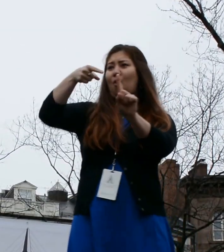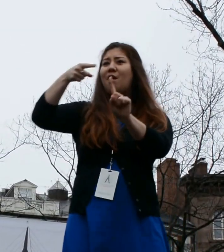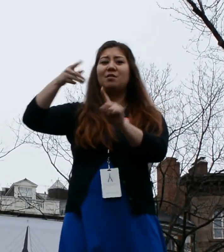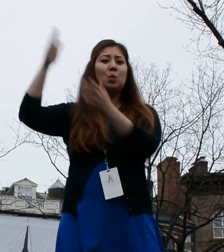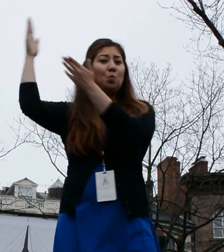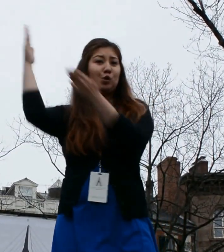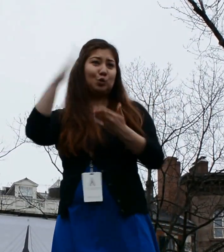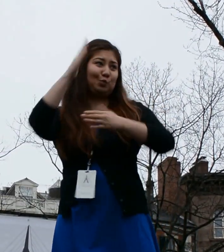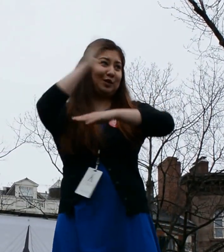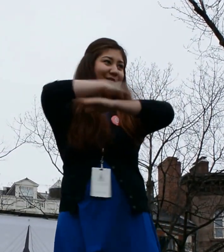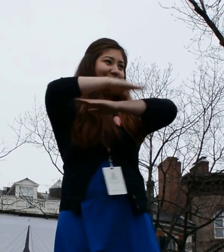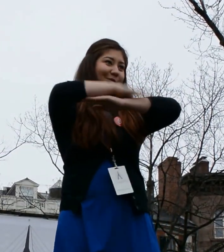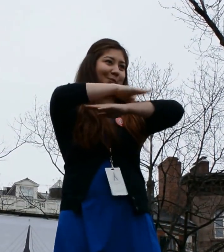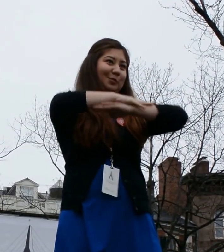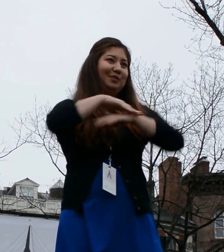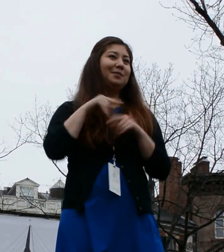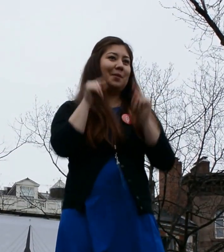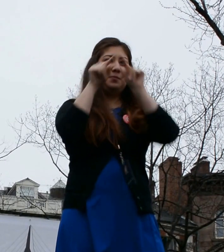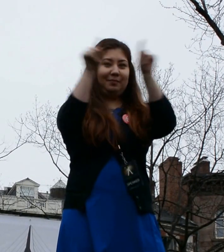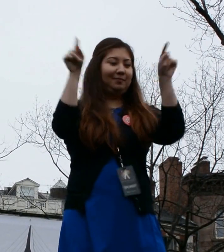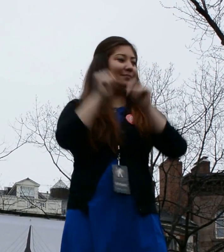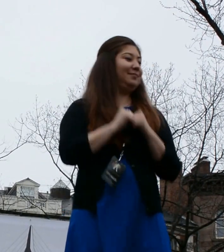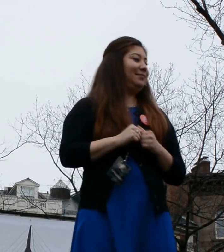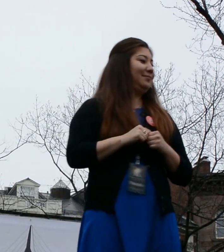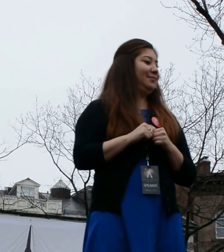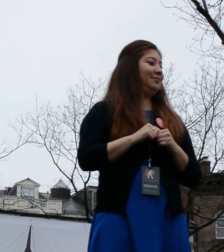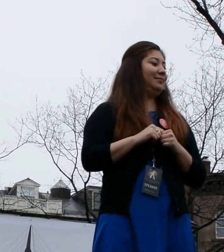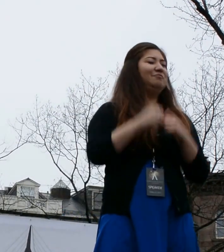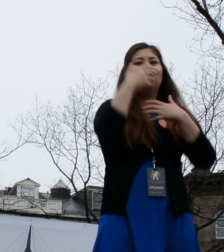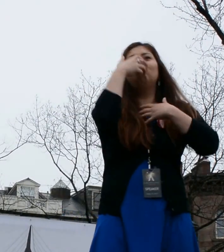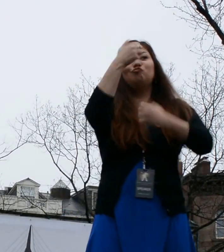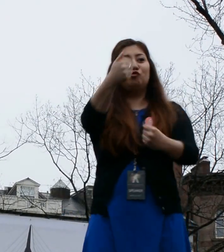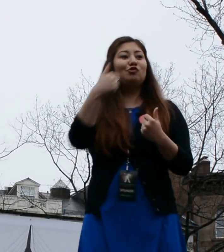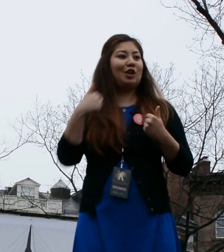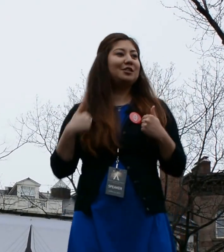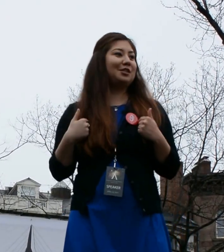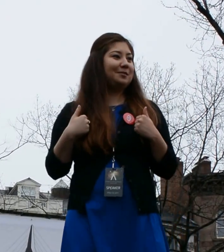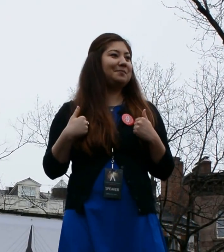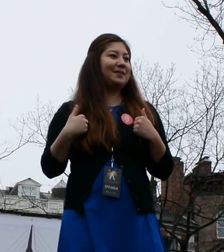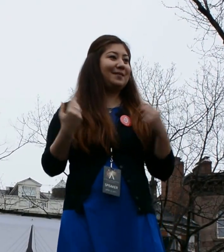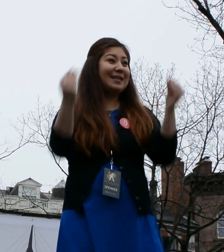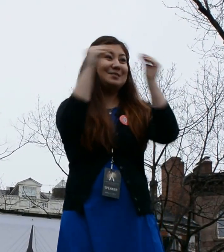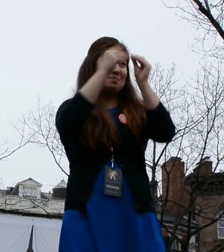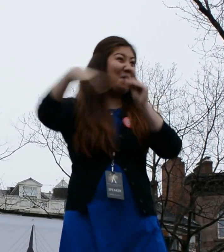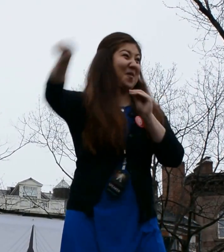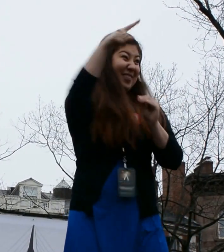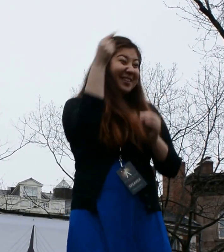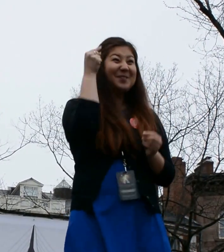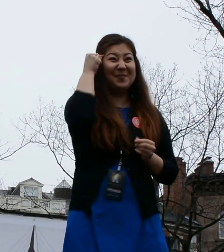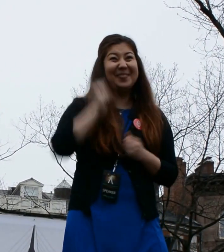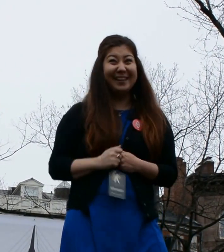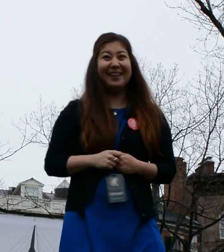It is about what you can bring to the table. And trust me, it's more than you think.